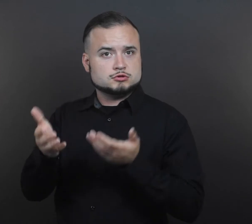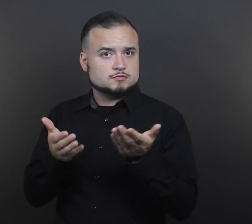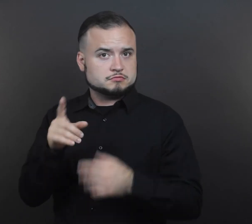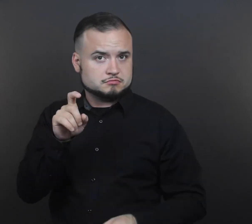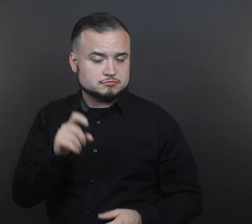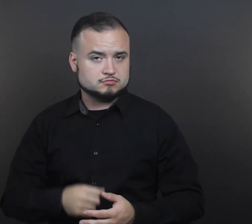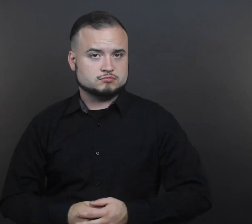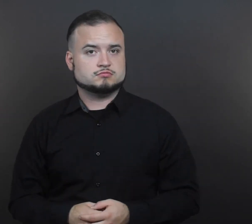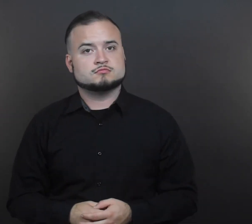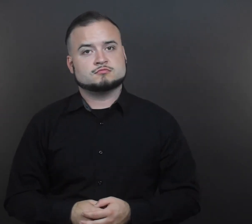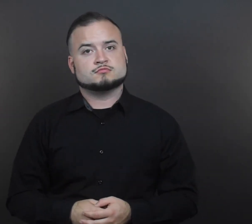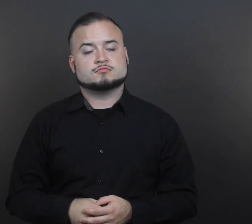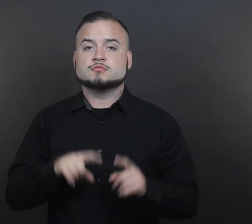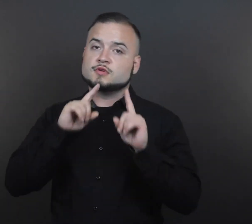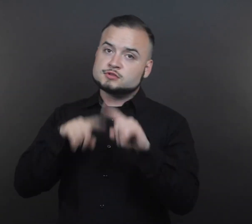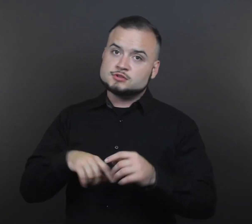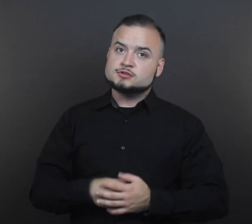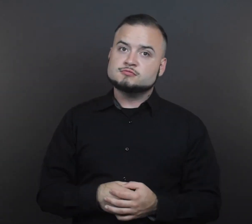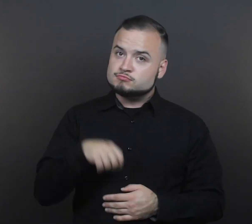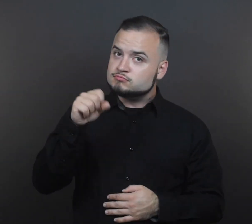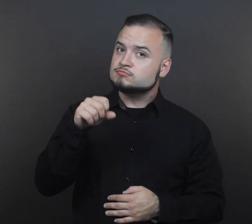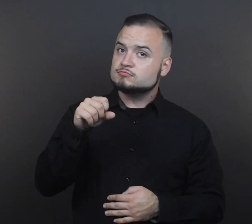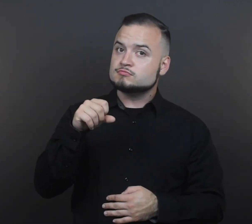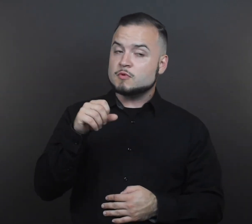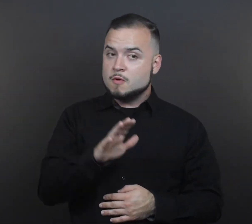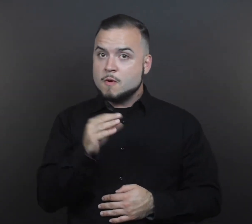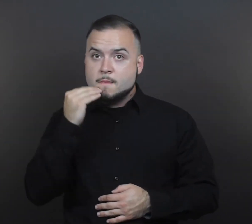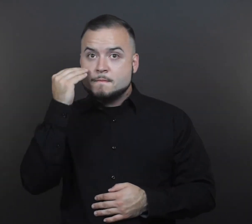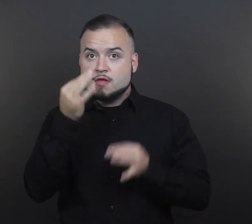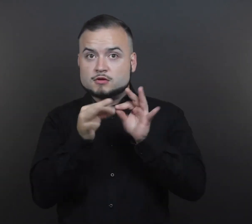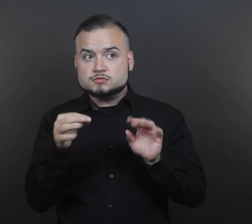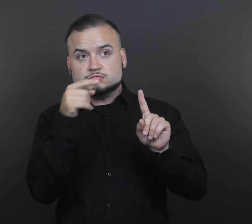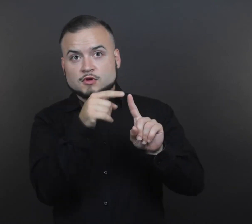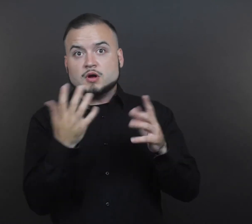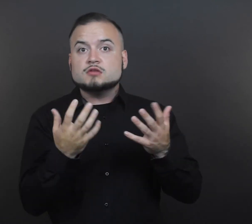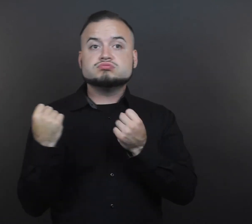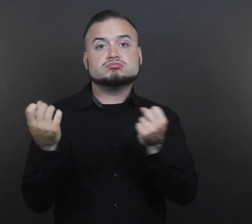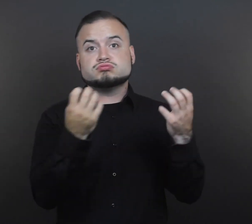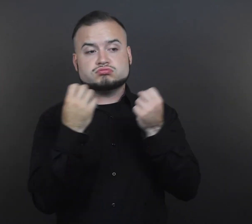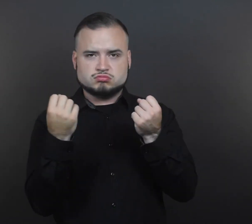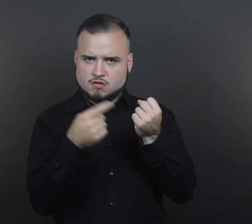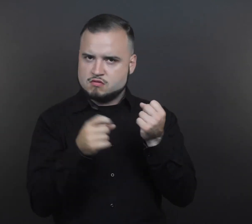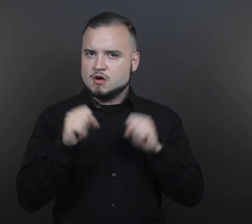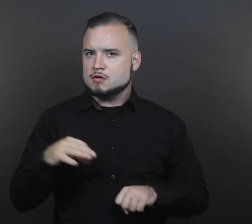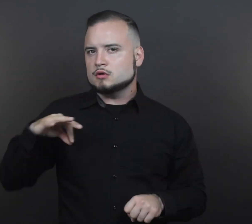Yes. Children whose home language is ASL may benefit from EL services.